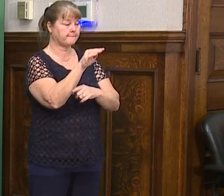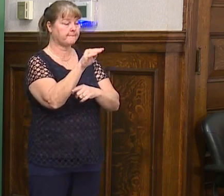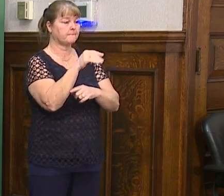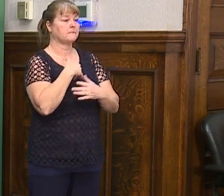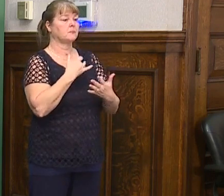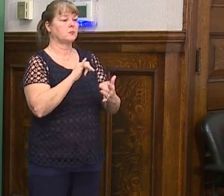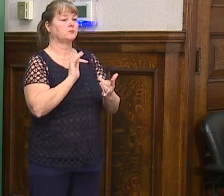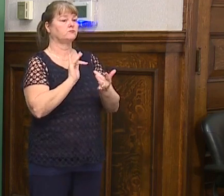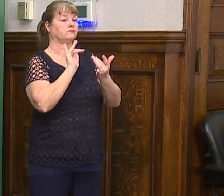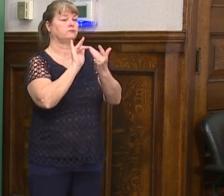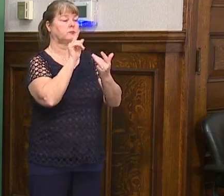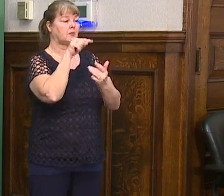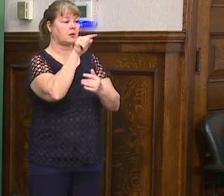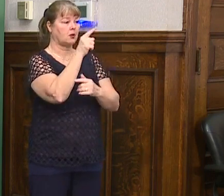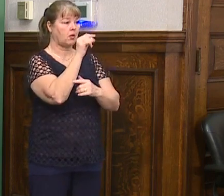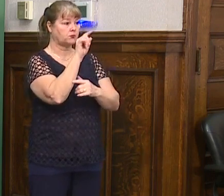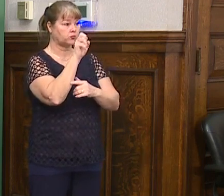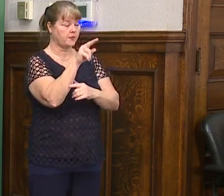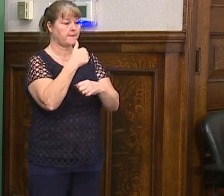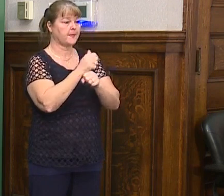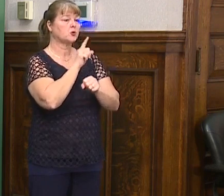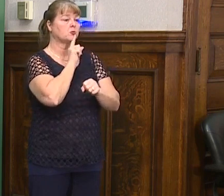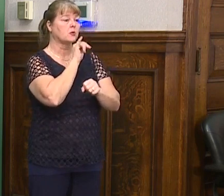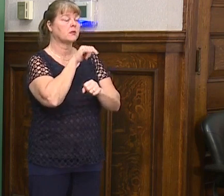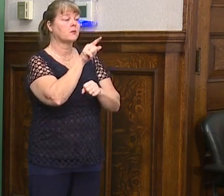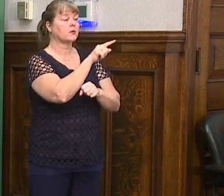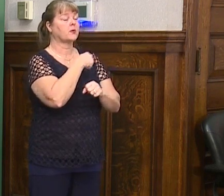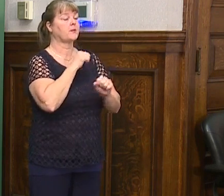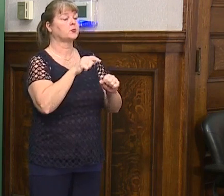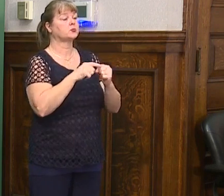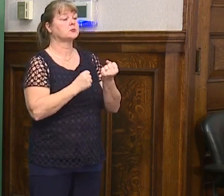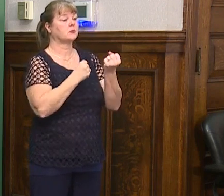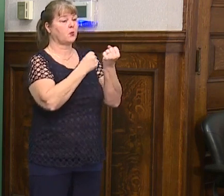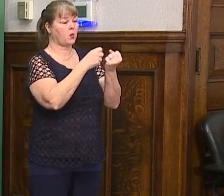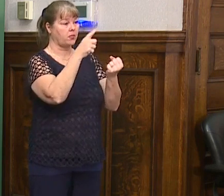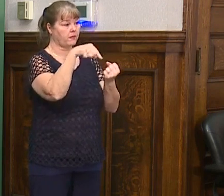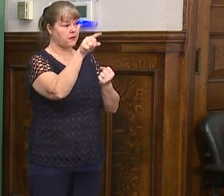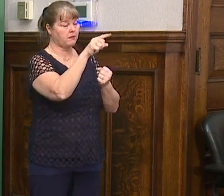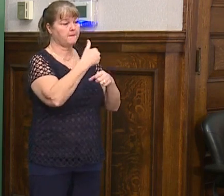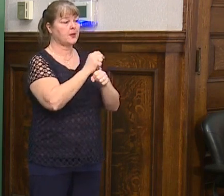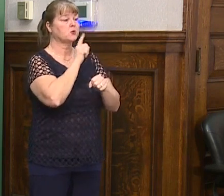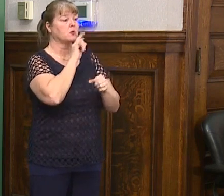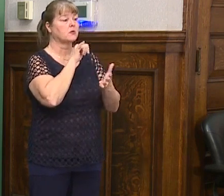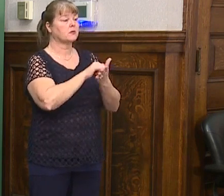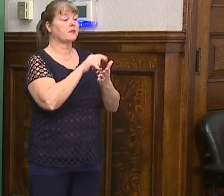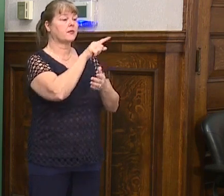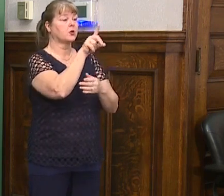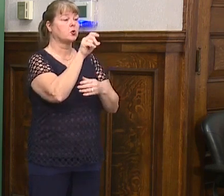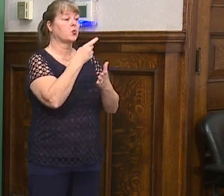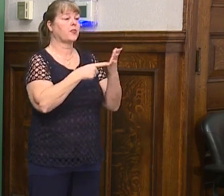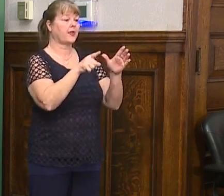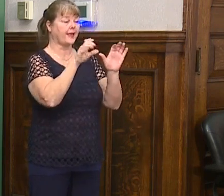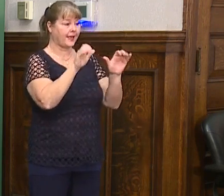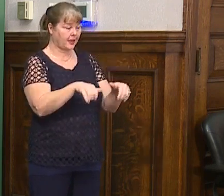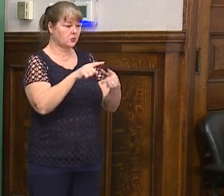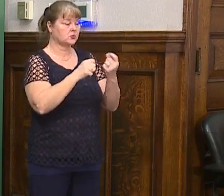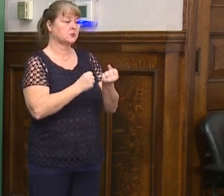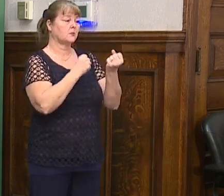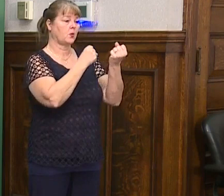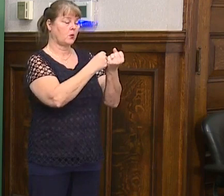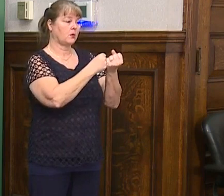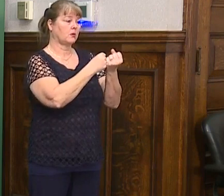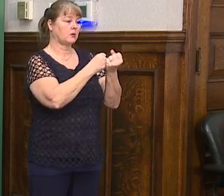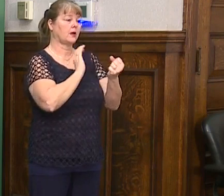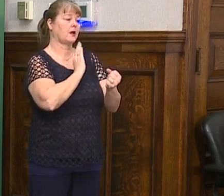reached out to Gulfstream and we want to make sure that we're able to support them and to make sure that they're doing all they can to support